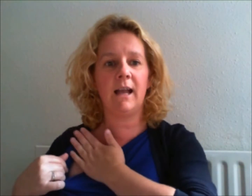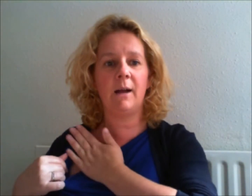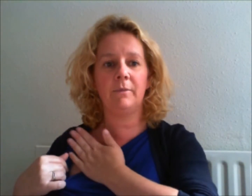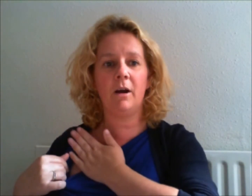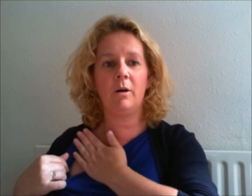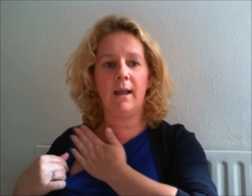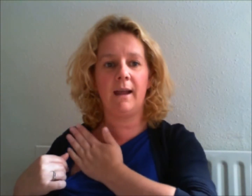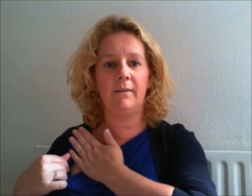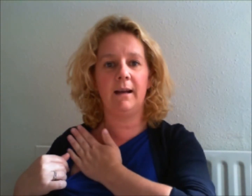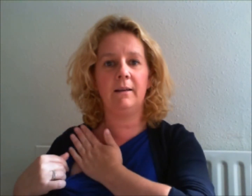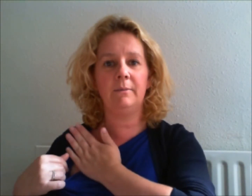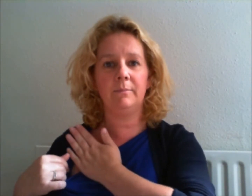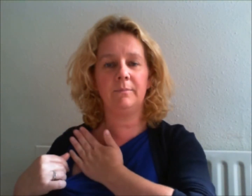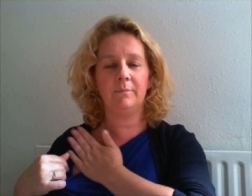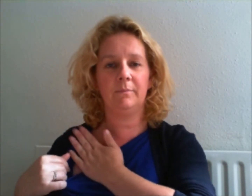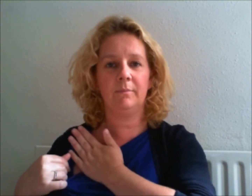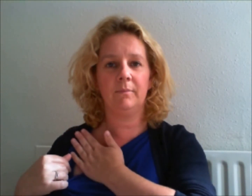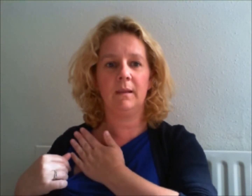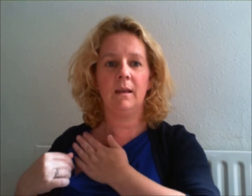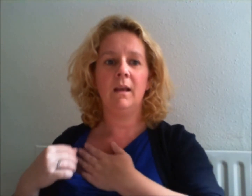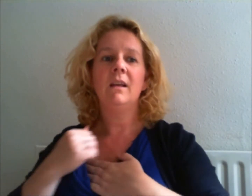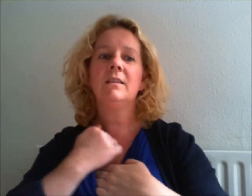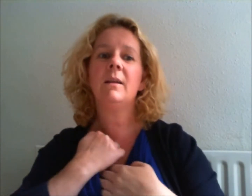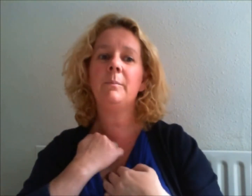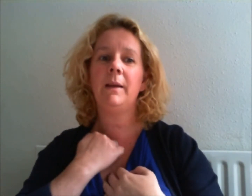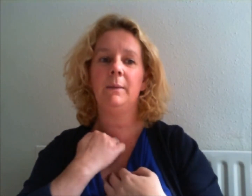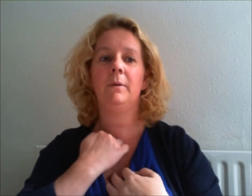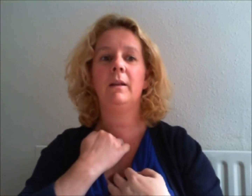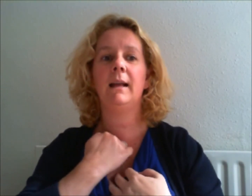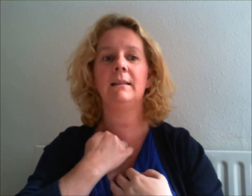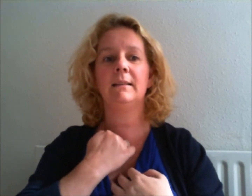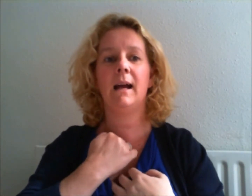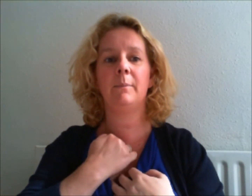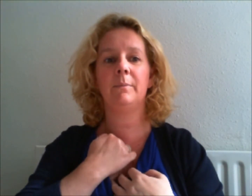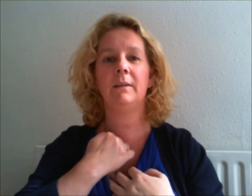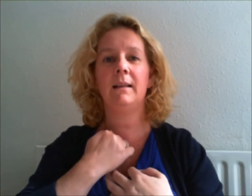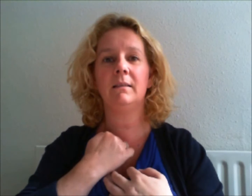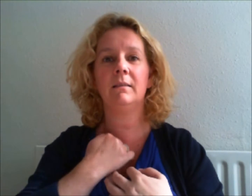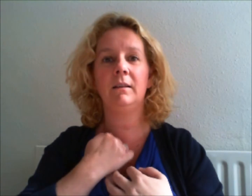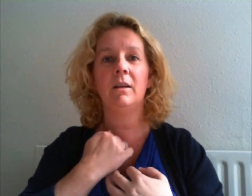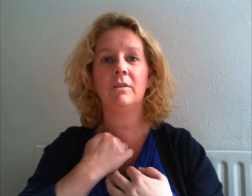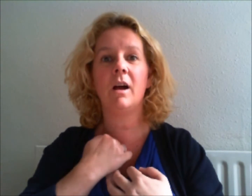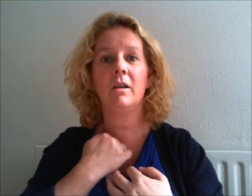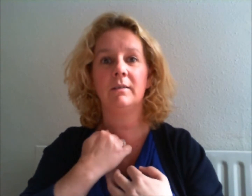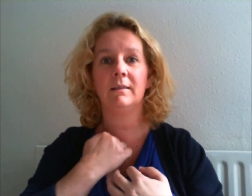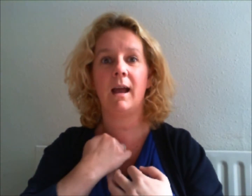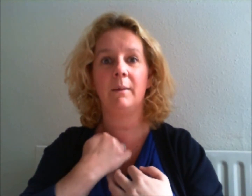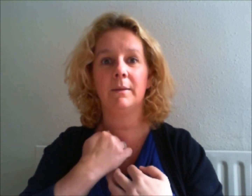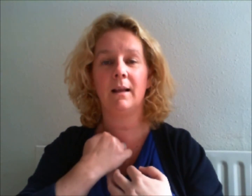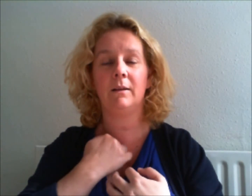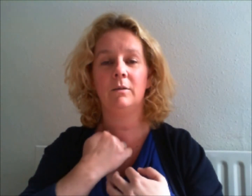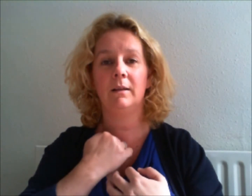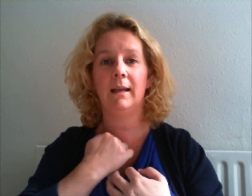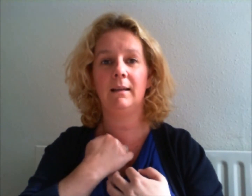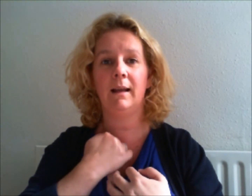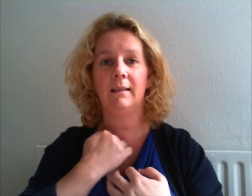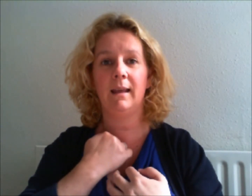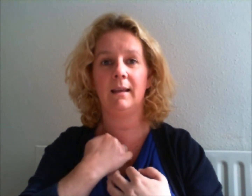tap the whole area. Some people like to tap like you know the Tarzan tap as I call it like this.